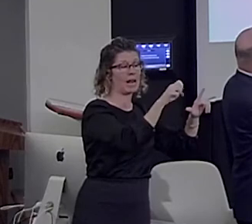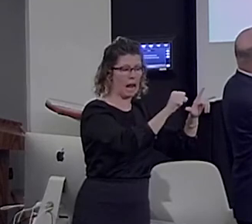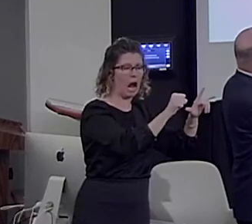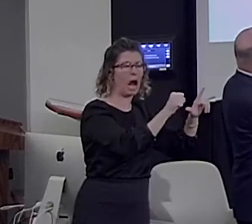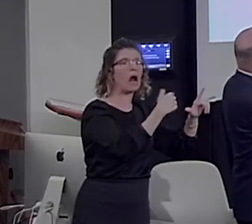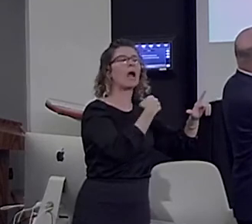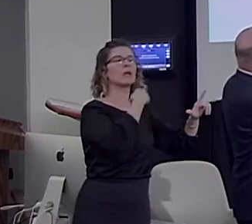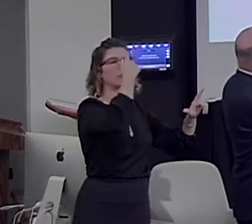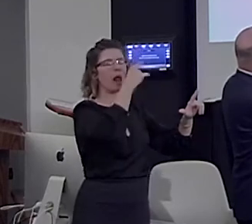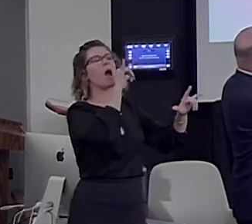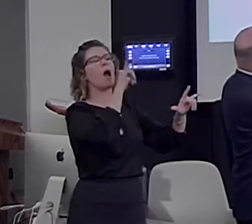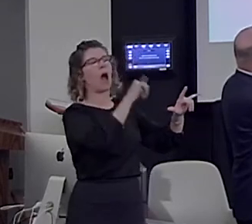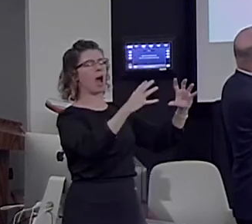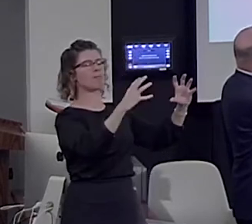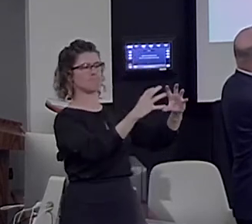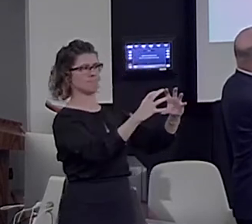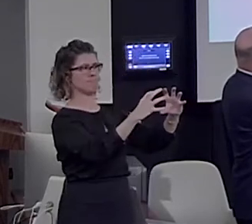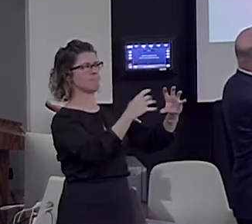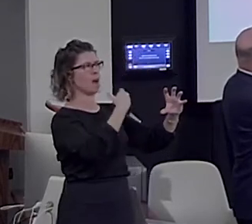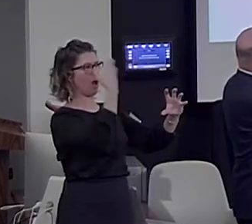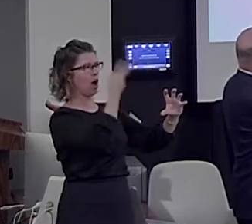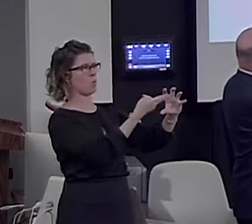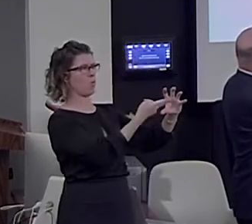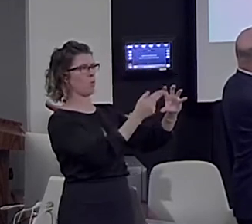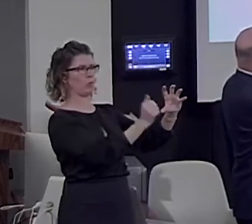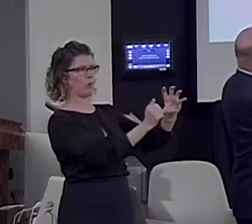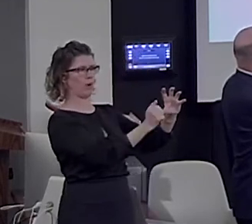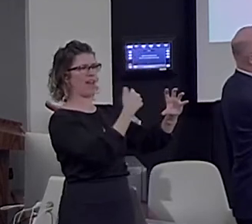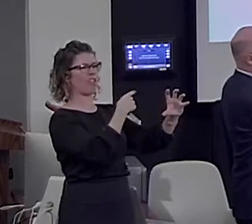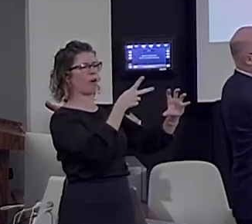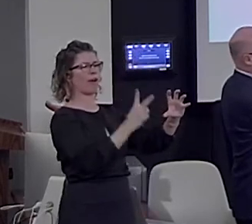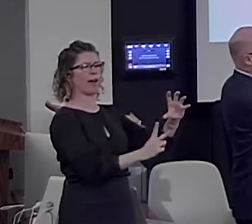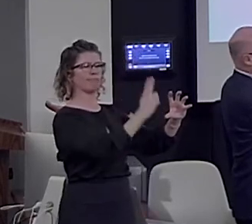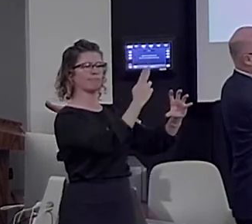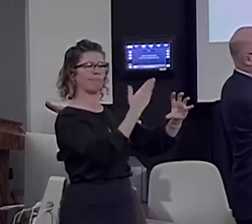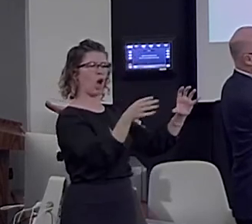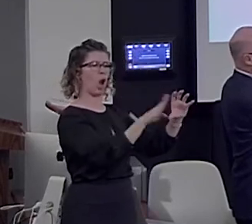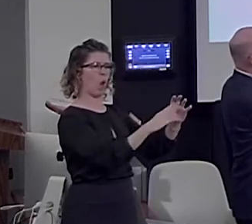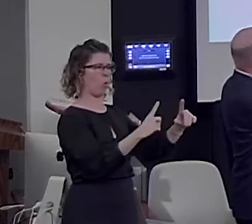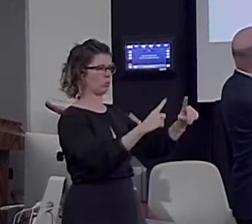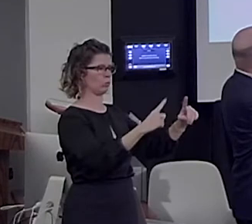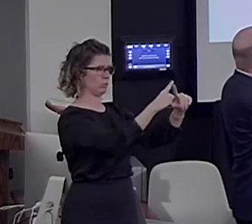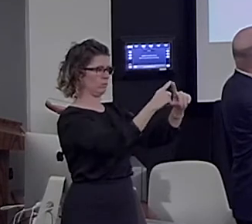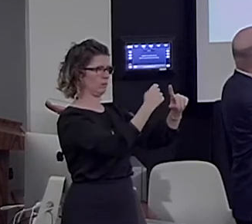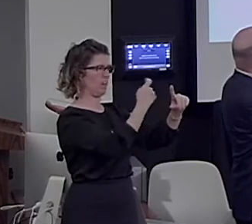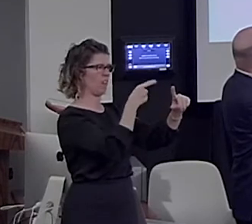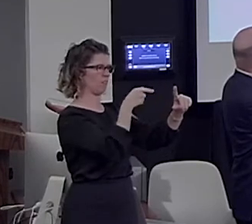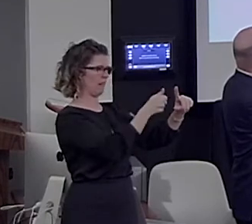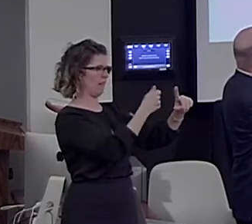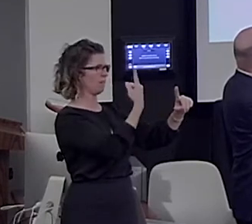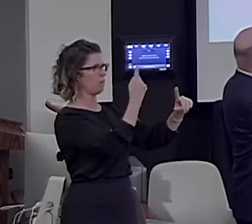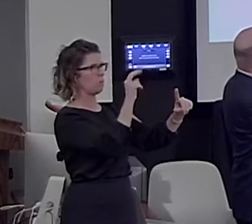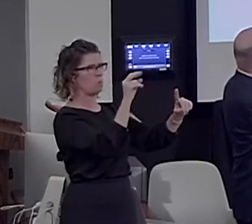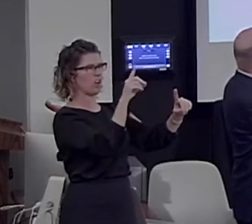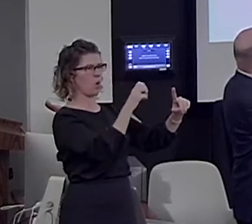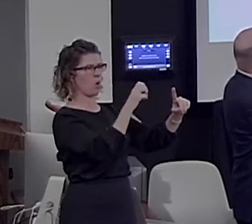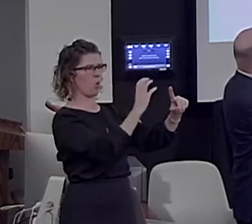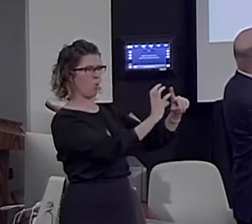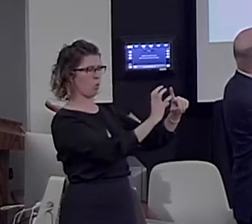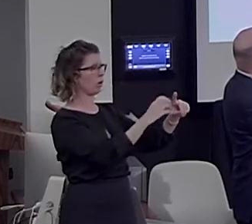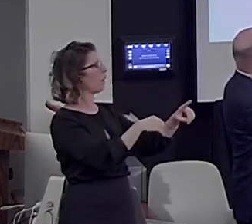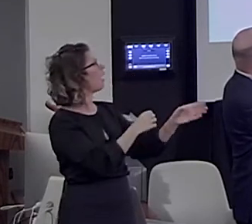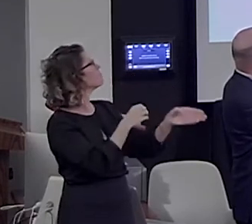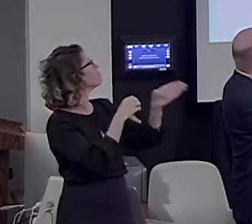that's a constituent. I can close it and I can make a node out of it. It's just one node now. I get met two